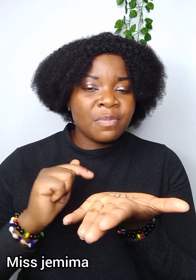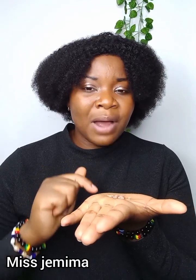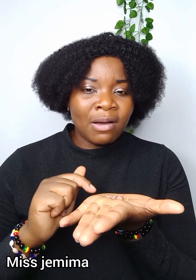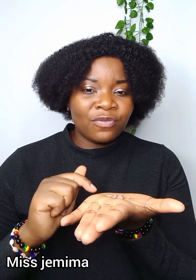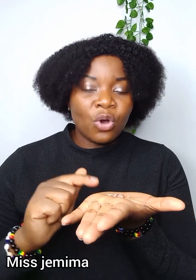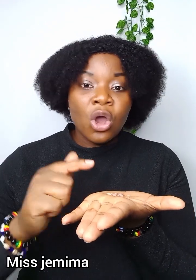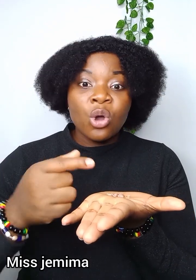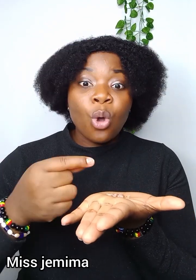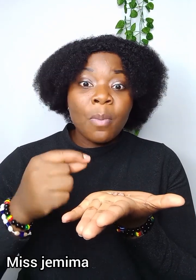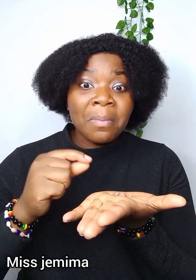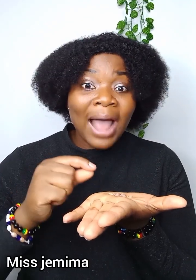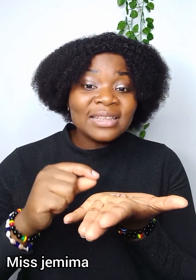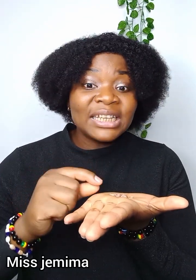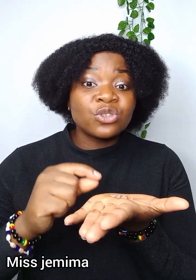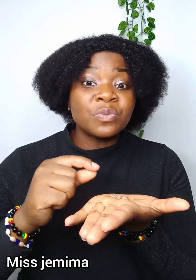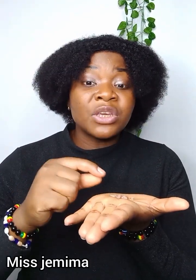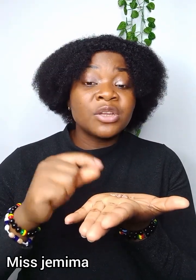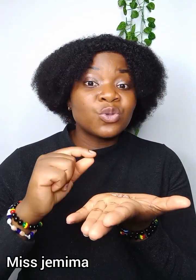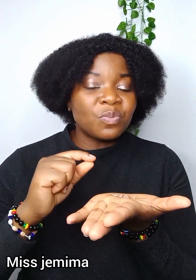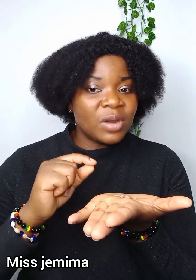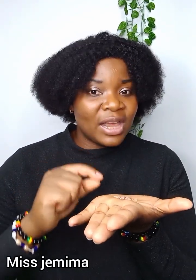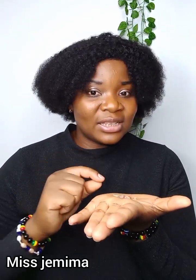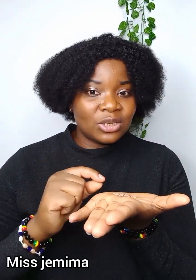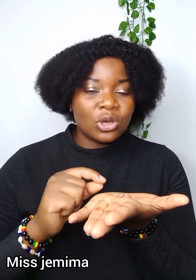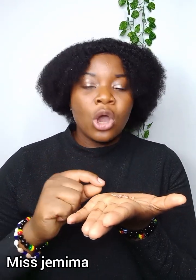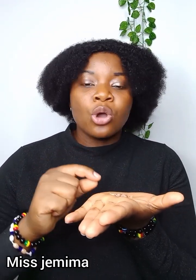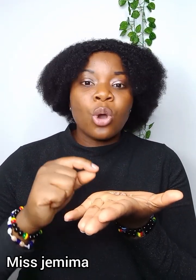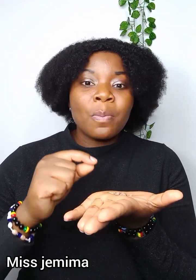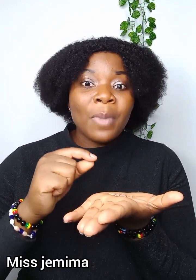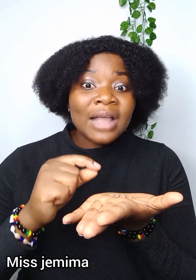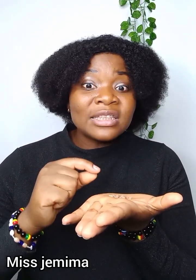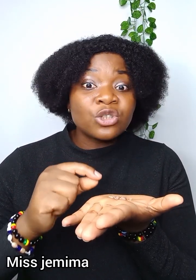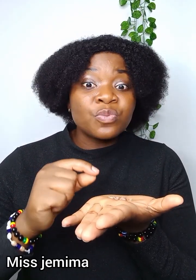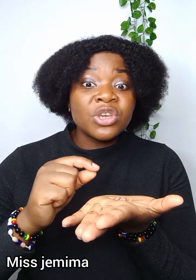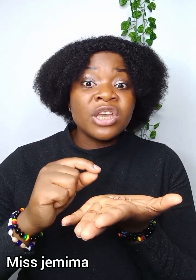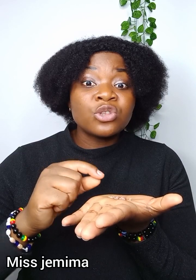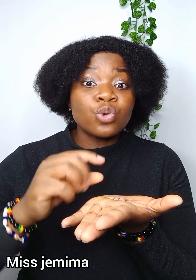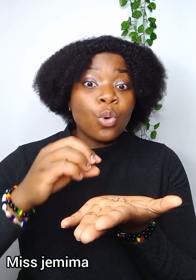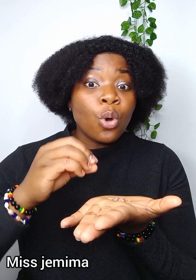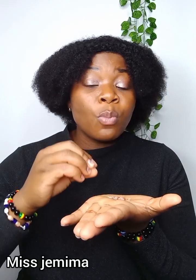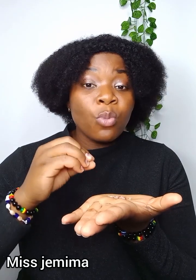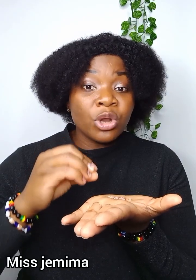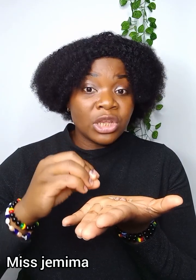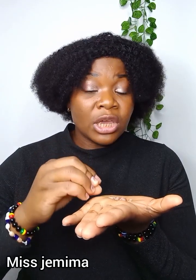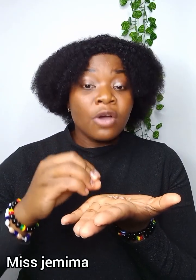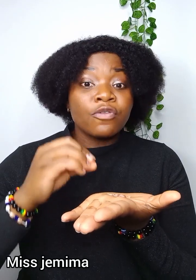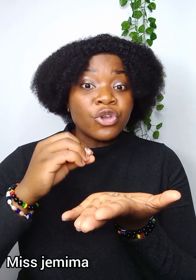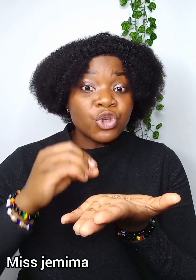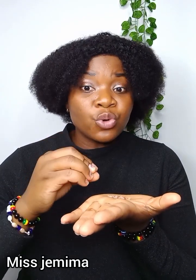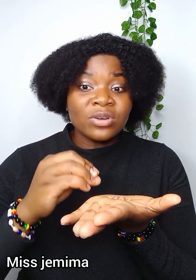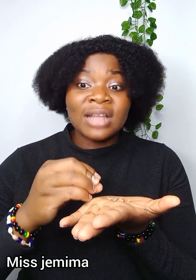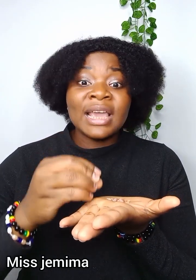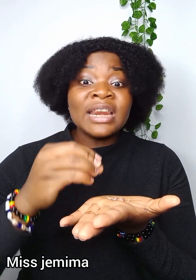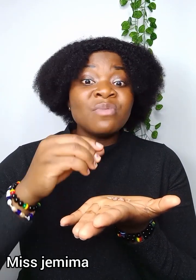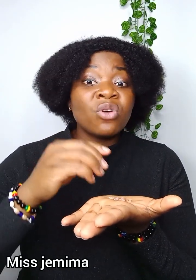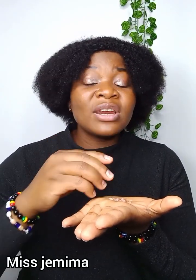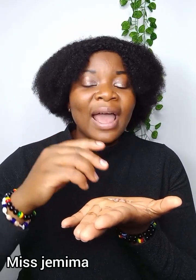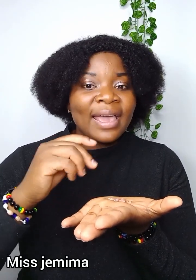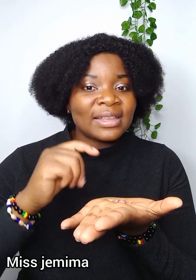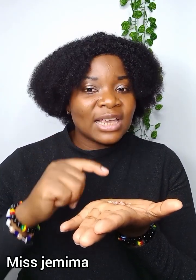powerful command it to begin to bless you command it to begin to hold money for you that any money that enter